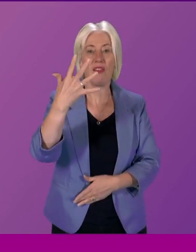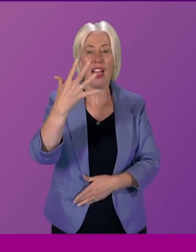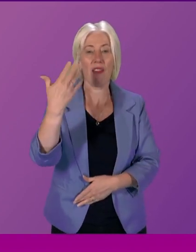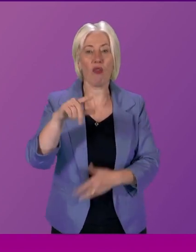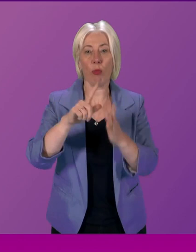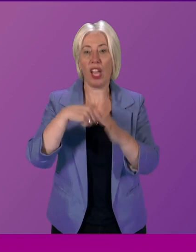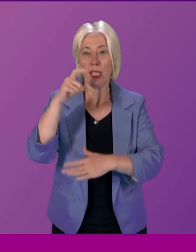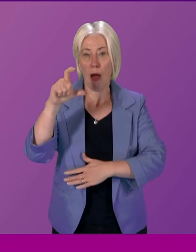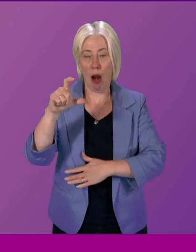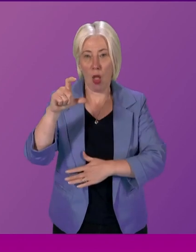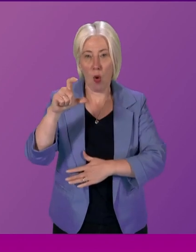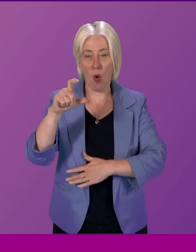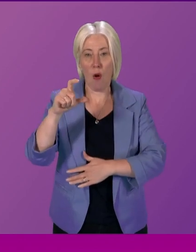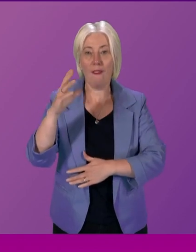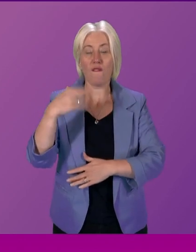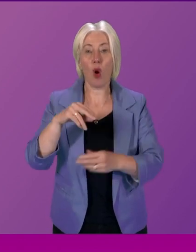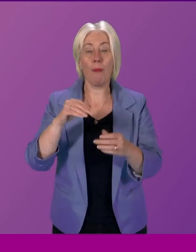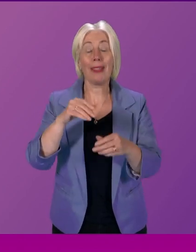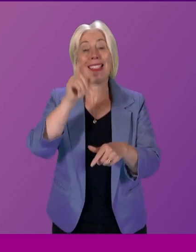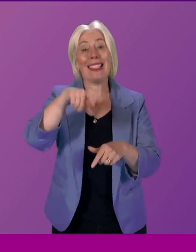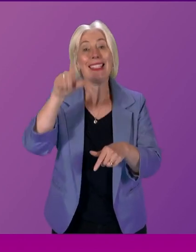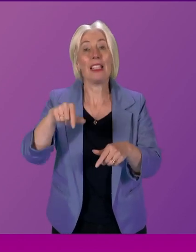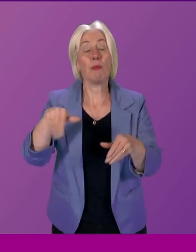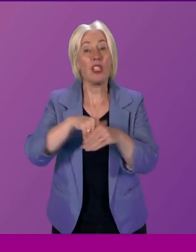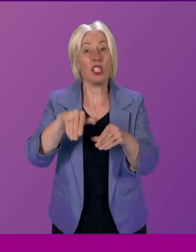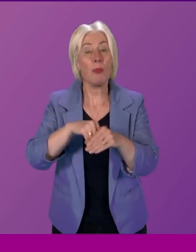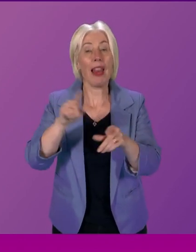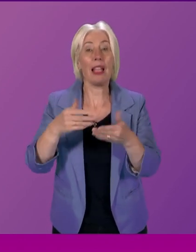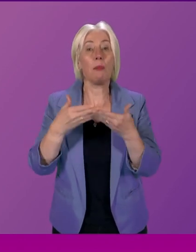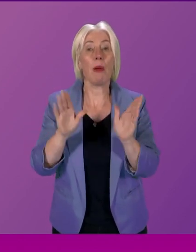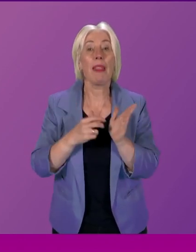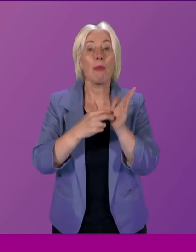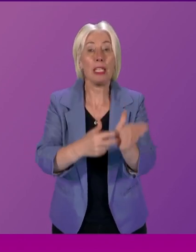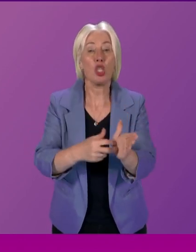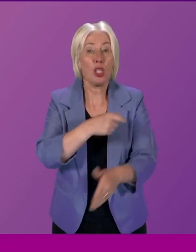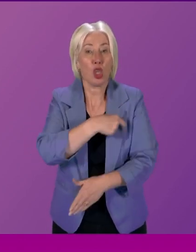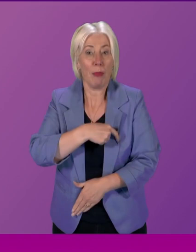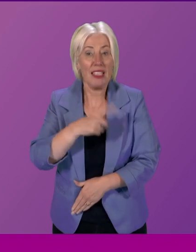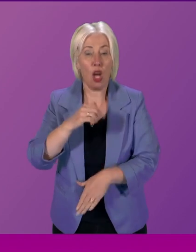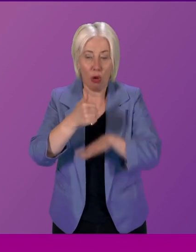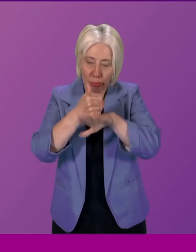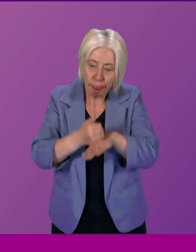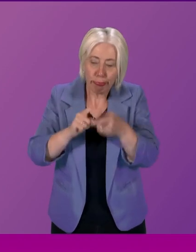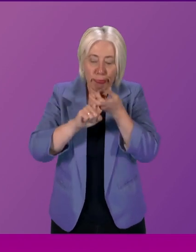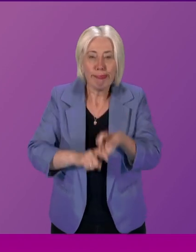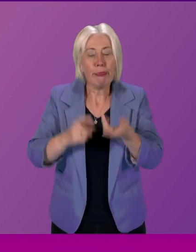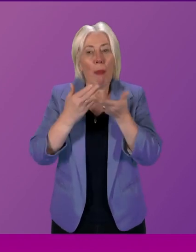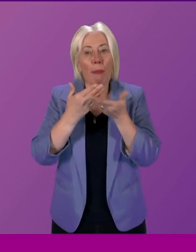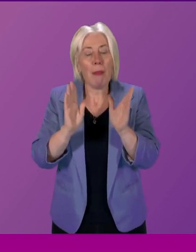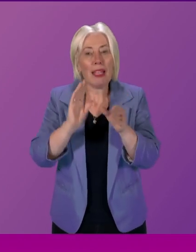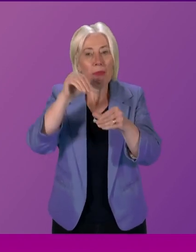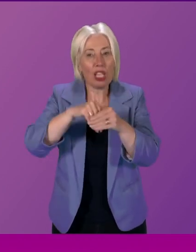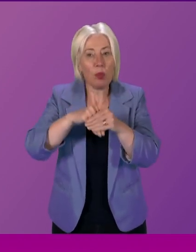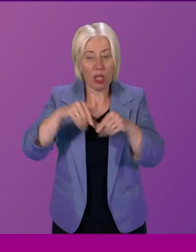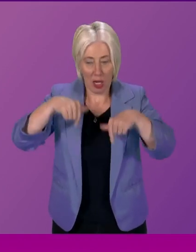name of Jackson Carlaw On behalf of the Citizen Participation and Public Petitions Committee On embedding public participation in the work